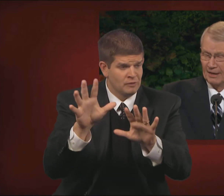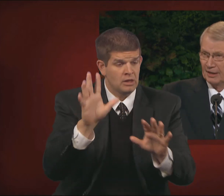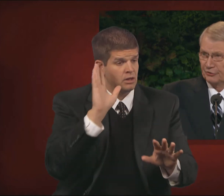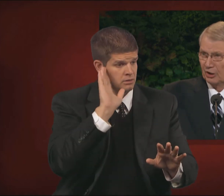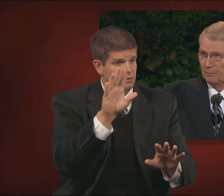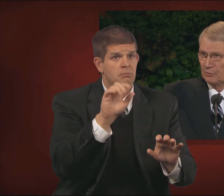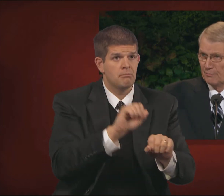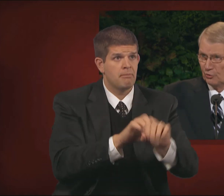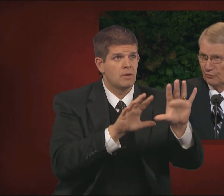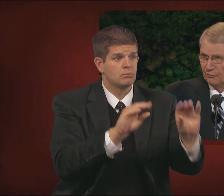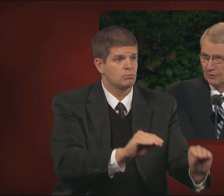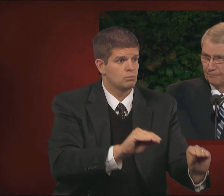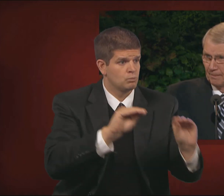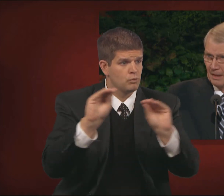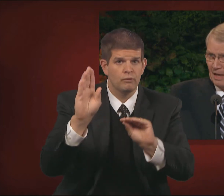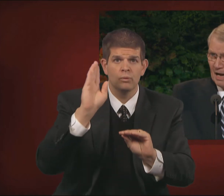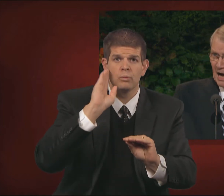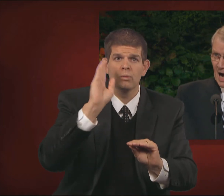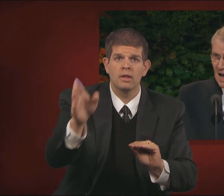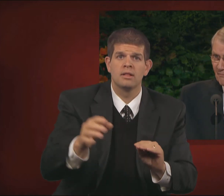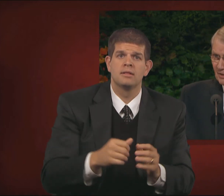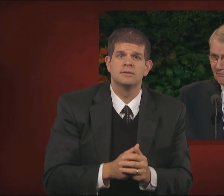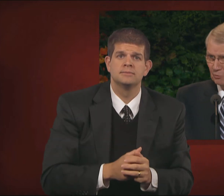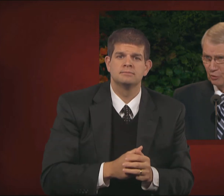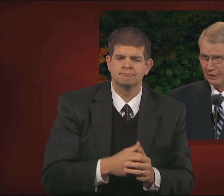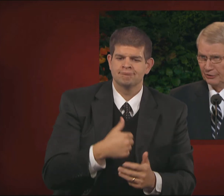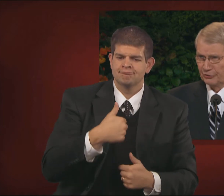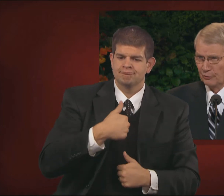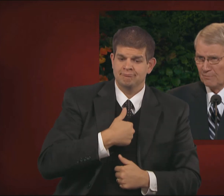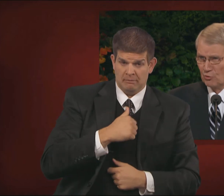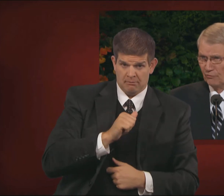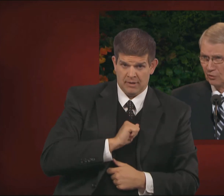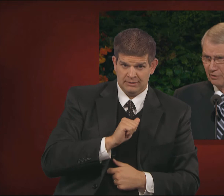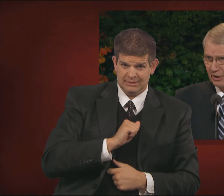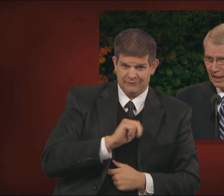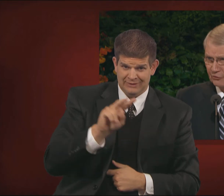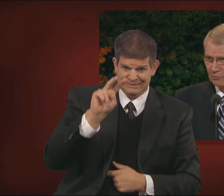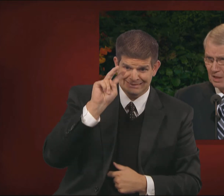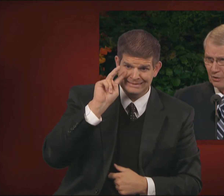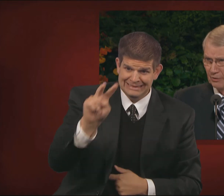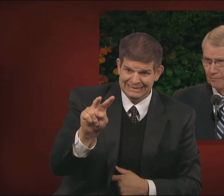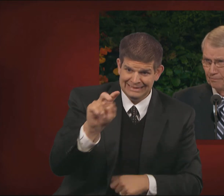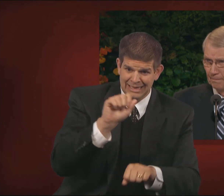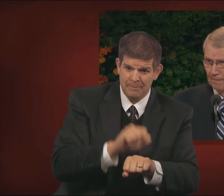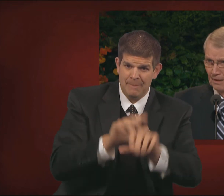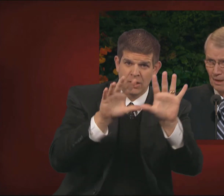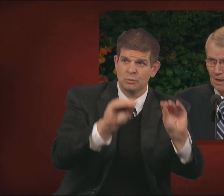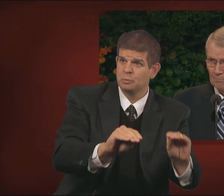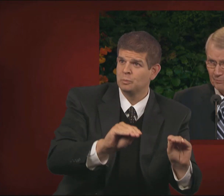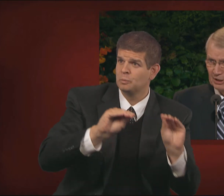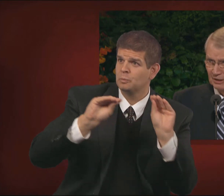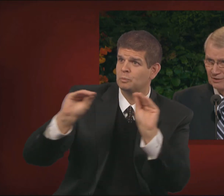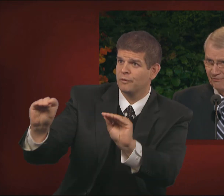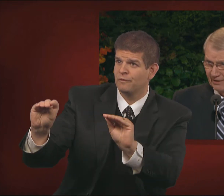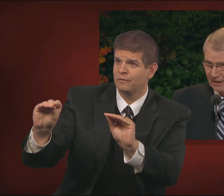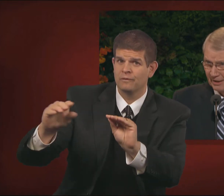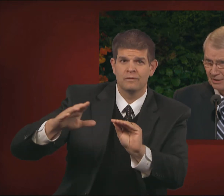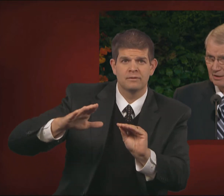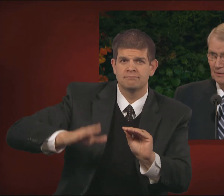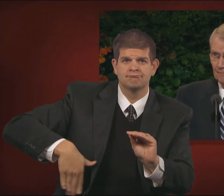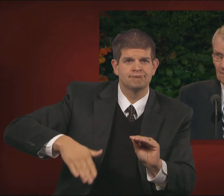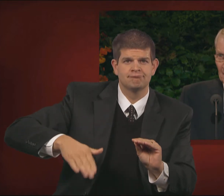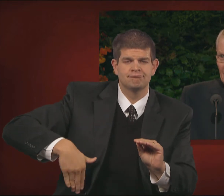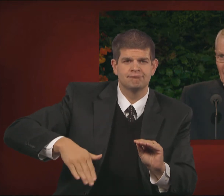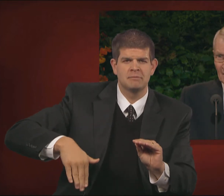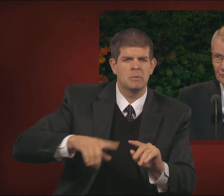and that shall be removed. I have never witnessed the removal of an actual mountain. But because of faith,